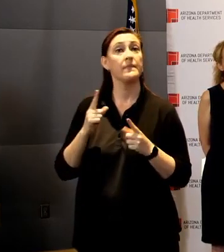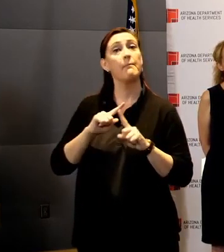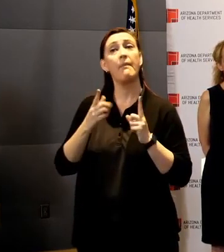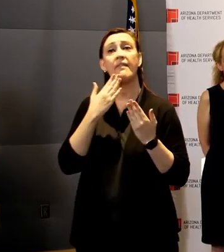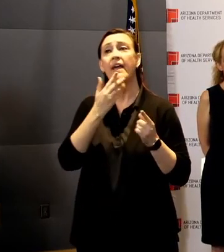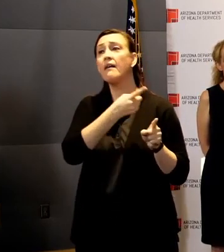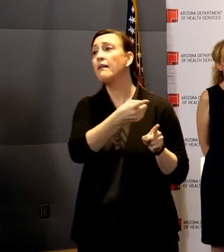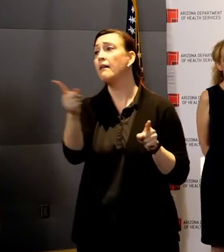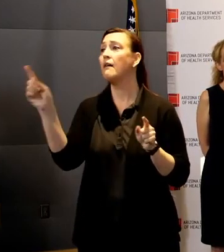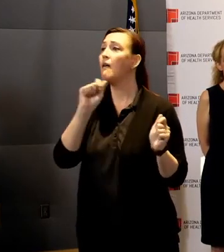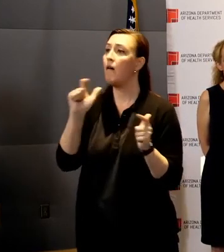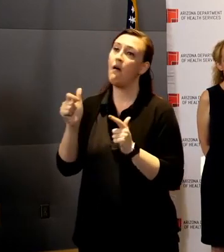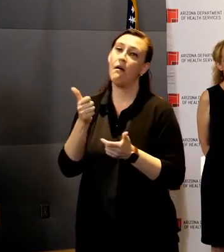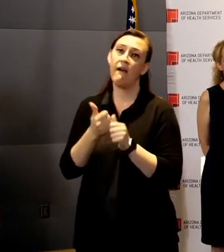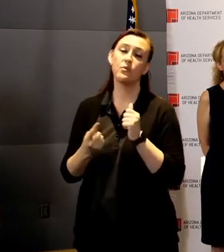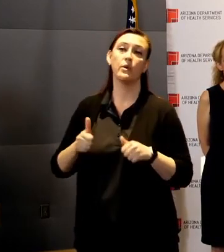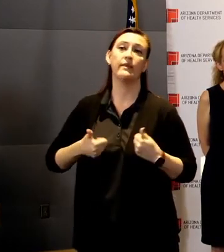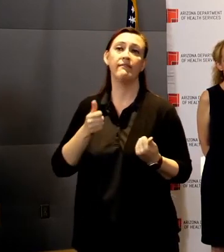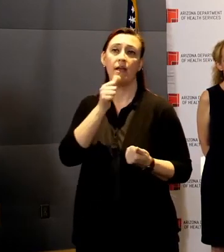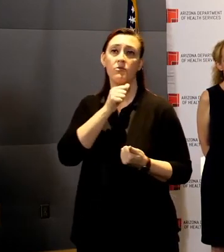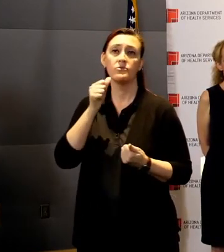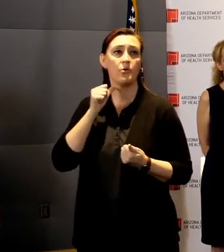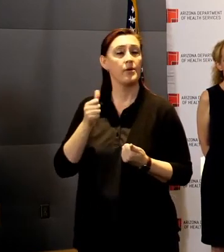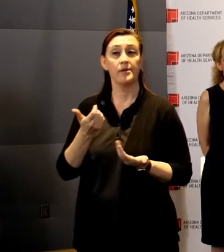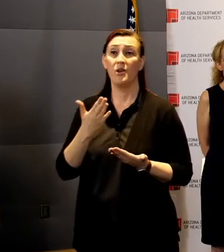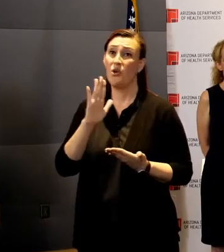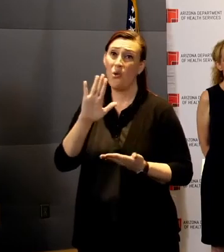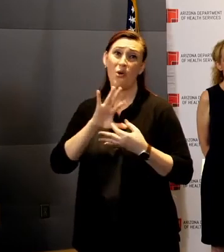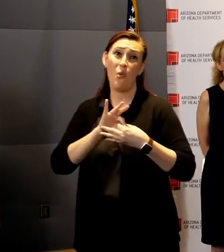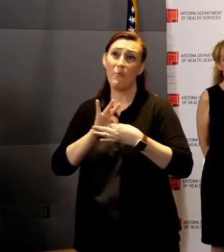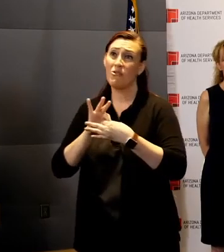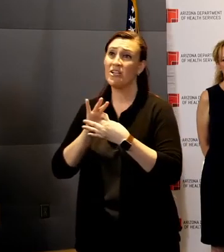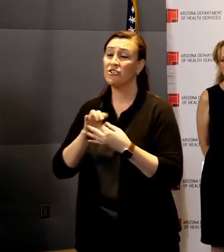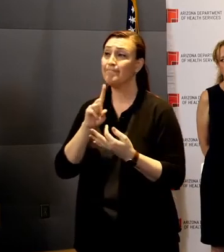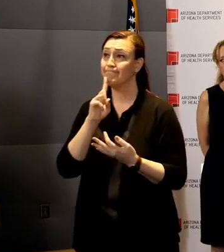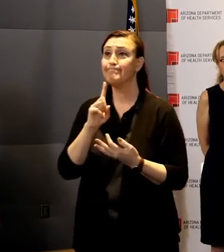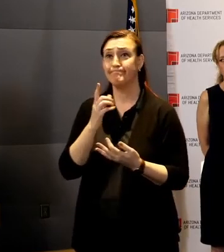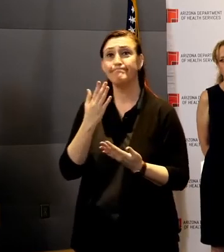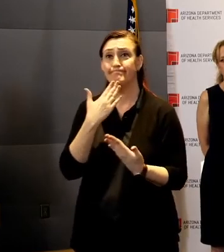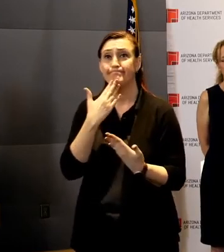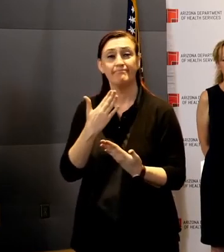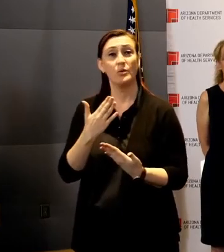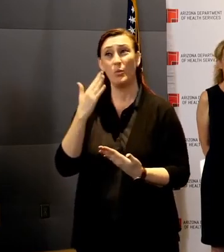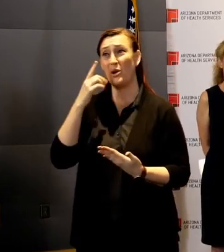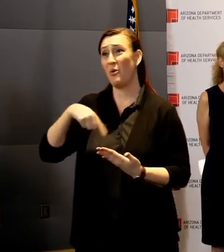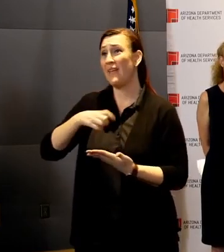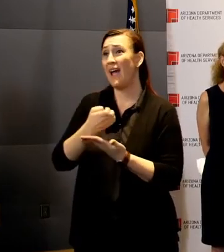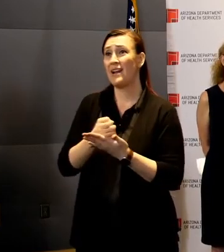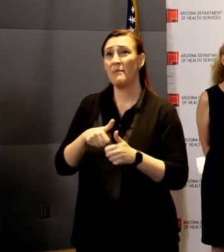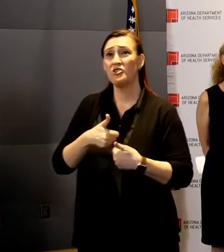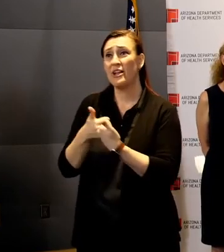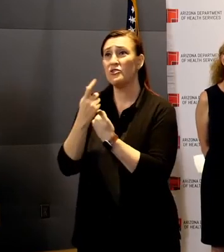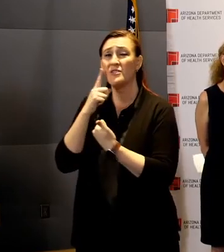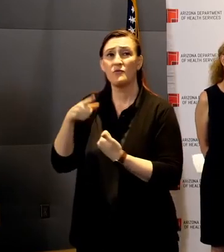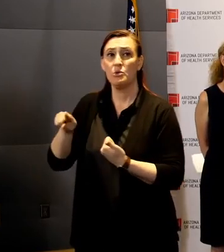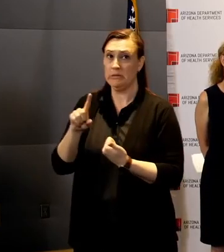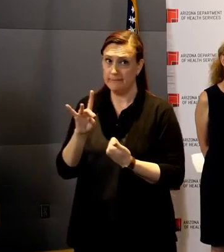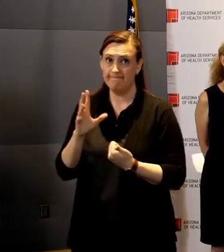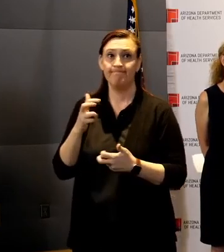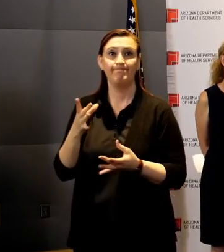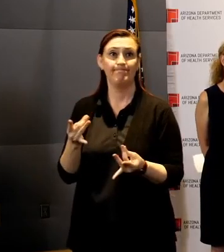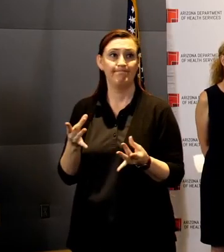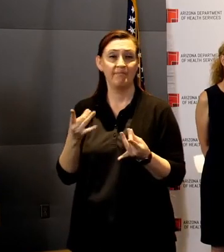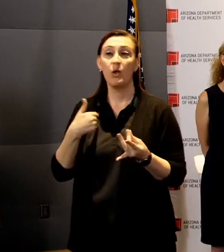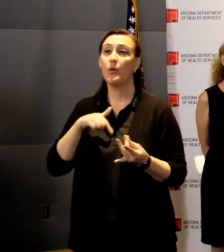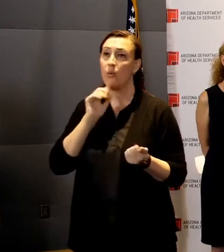during this time. We know this is creating economic challenges and they are ones that we will be addressing